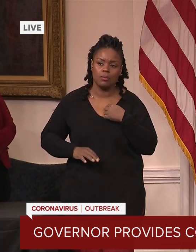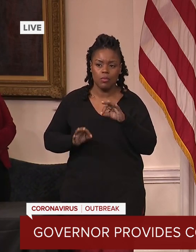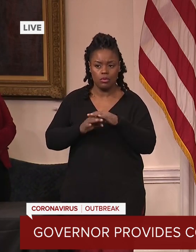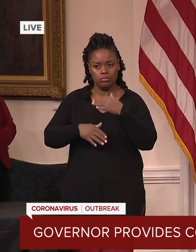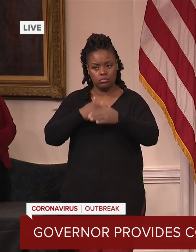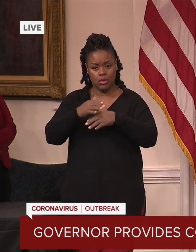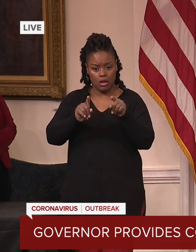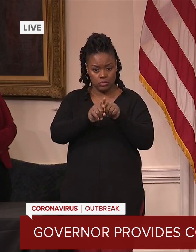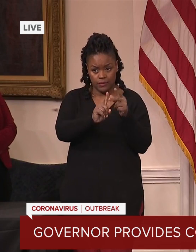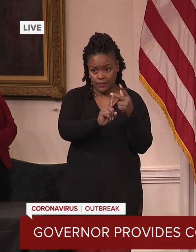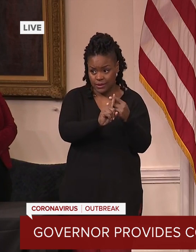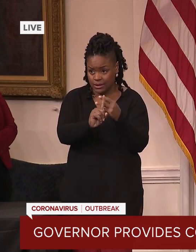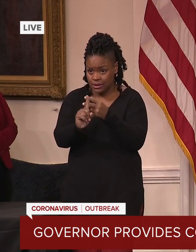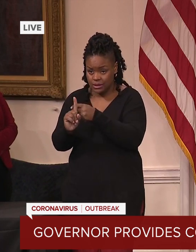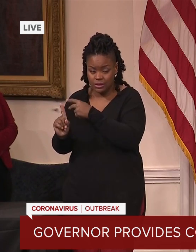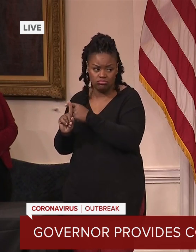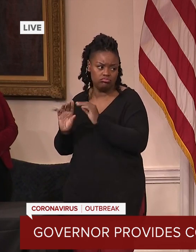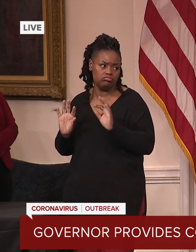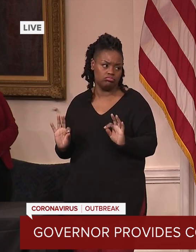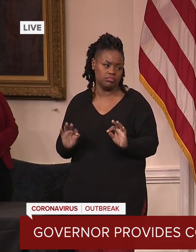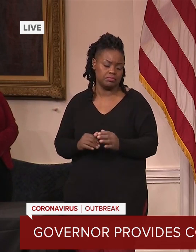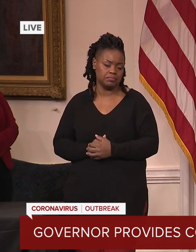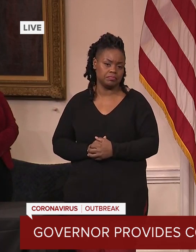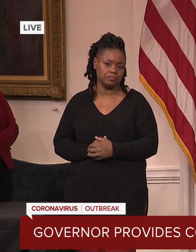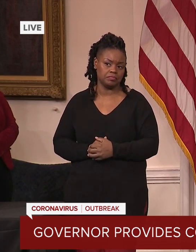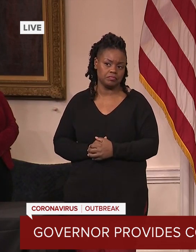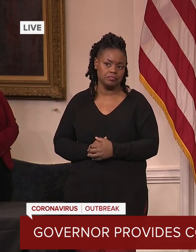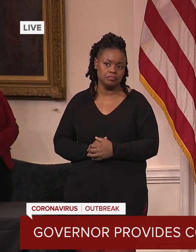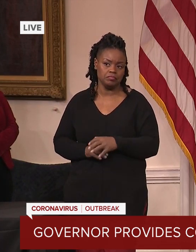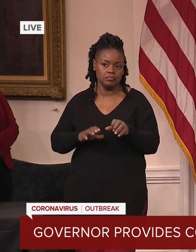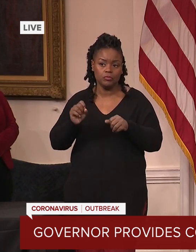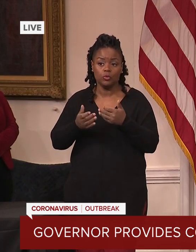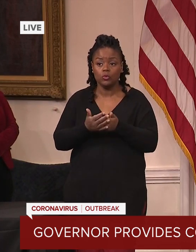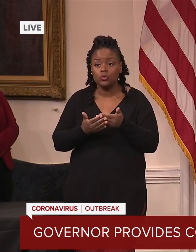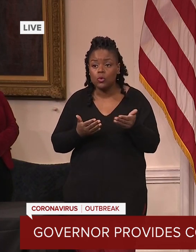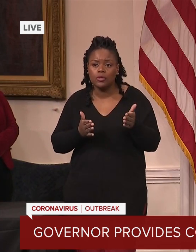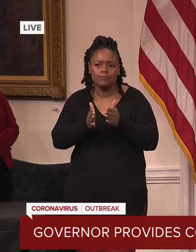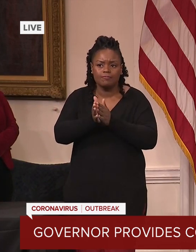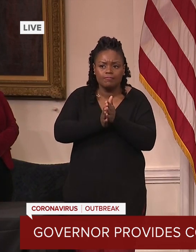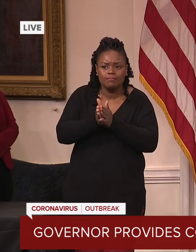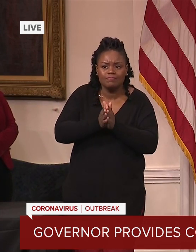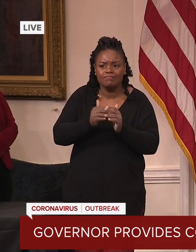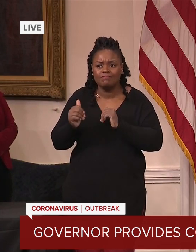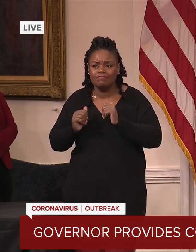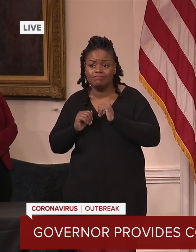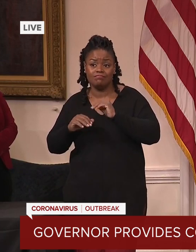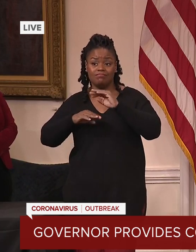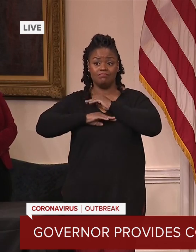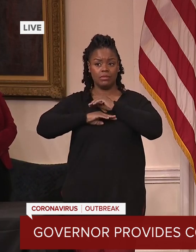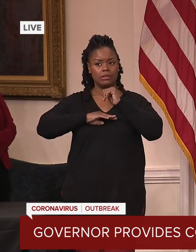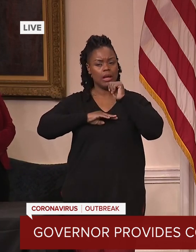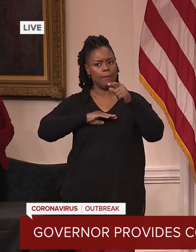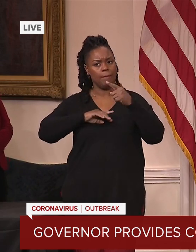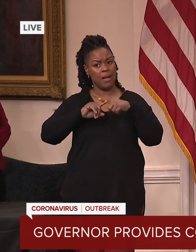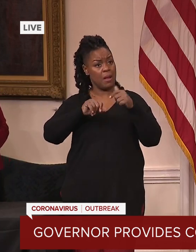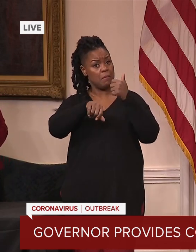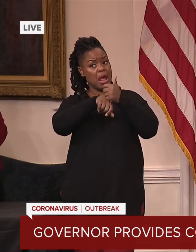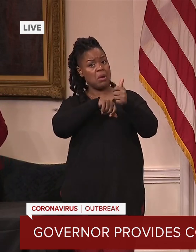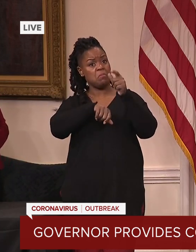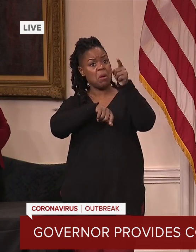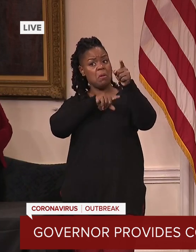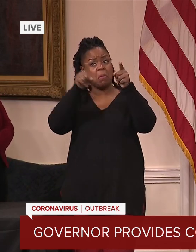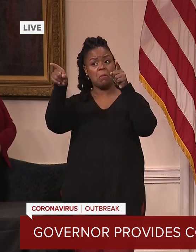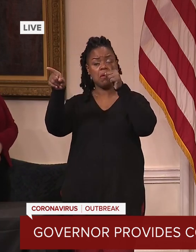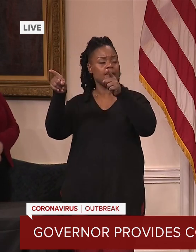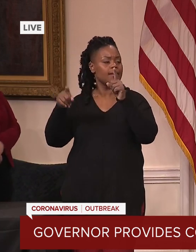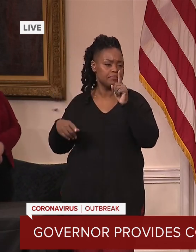any stone unturned until we can get done. That's just the way I am. So I'm never going to be satisfied. But I don't want to I don't want to place blame anywhere. Like right now, our